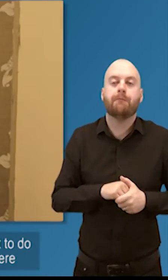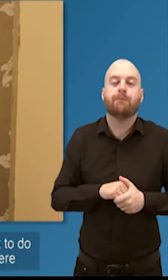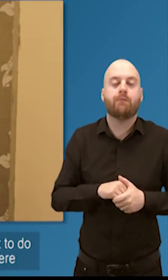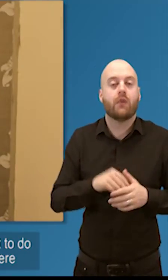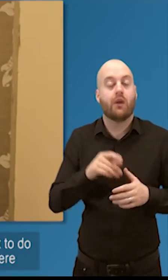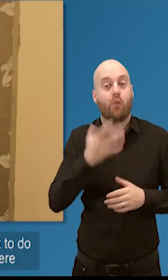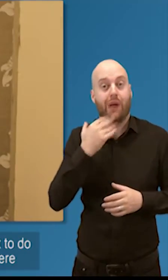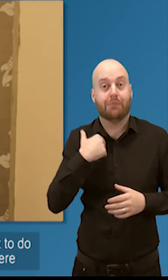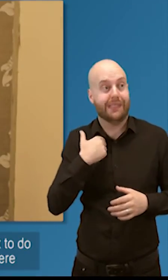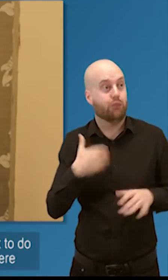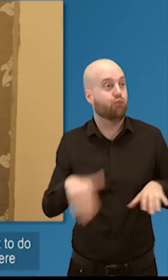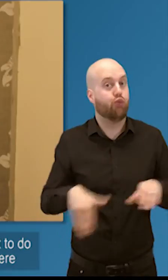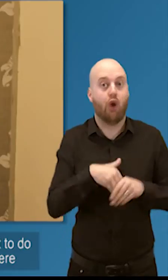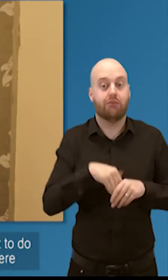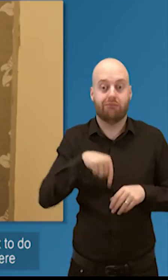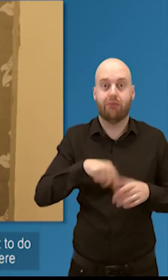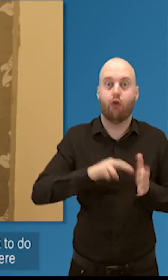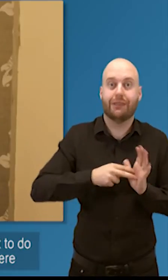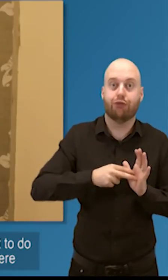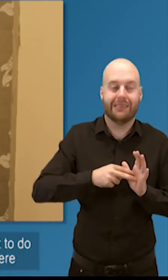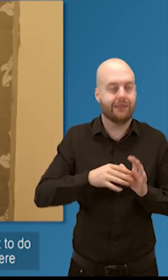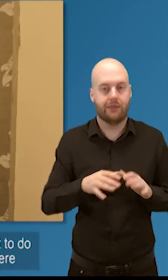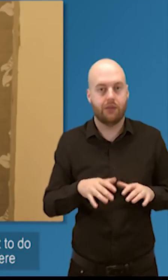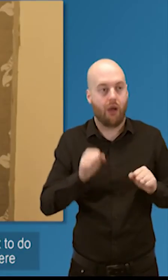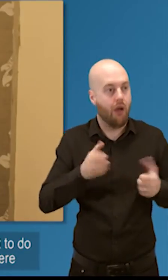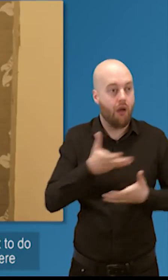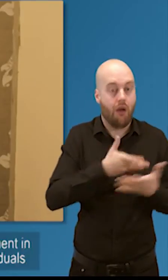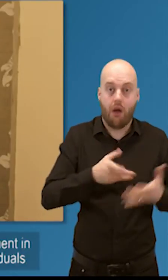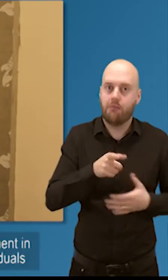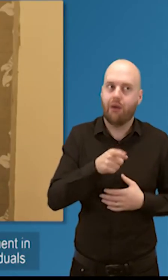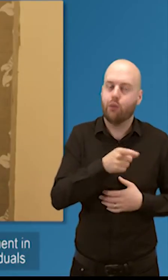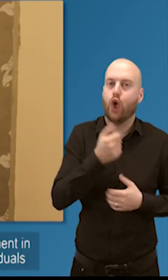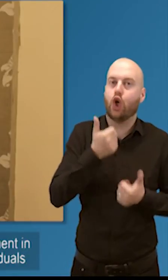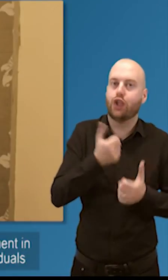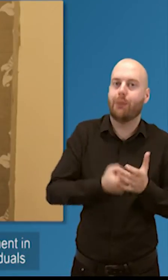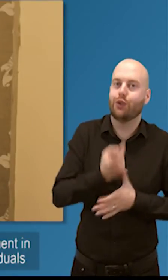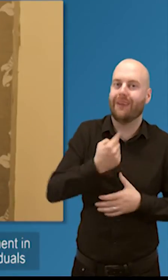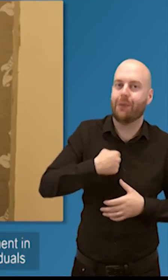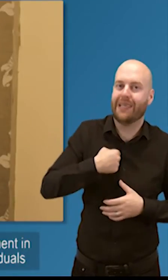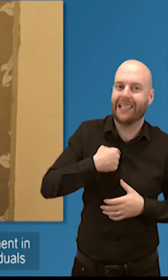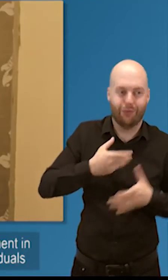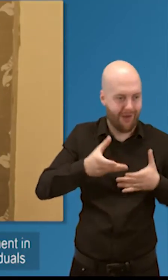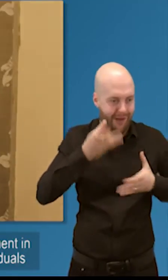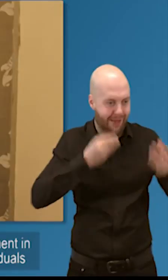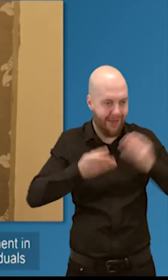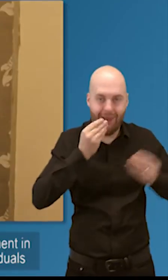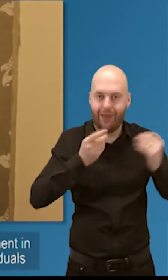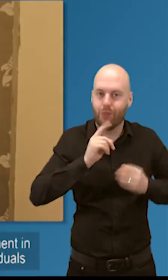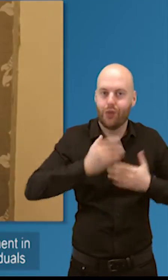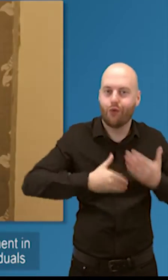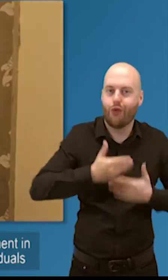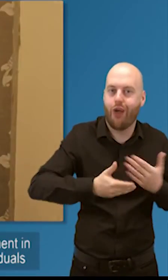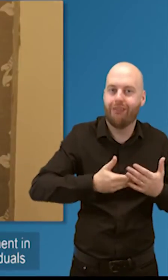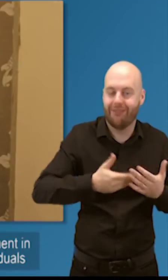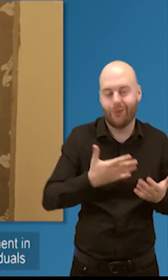what i want to do is just highlight some of the main themes that that and that was looked at really high